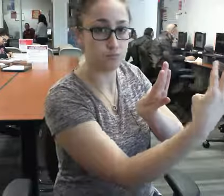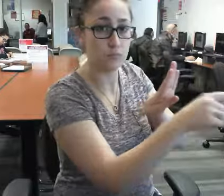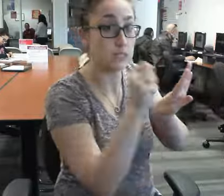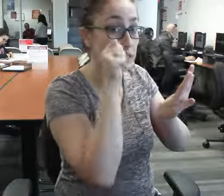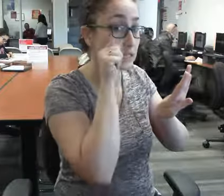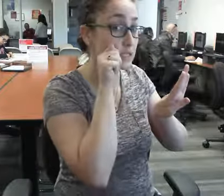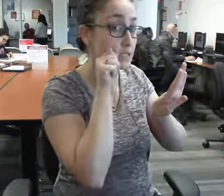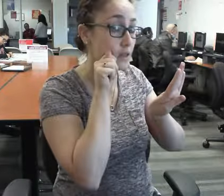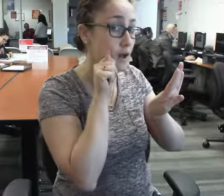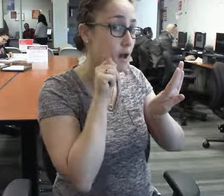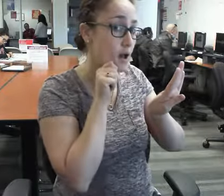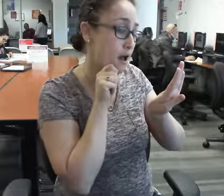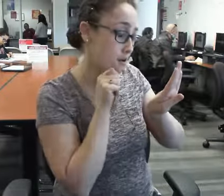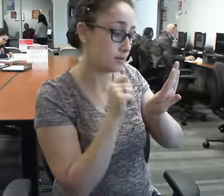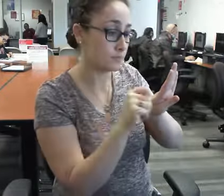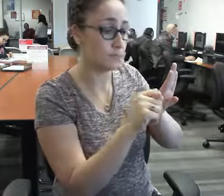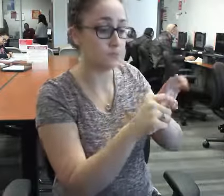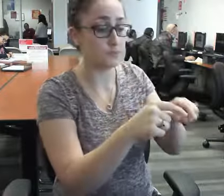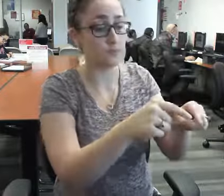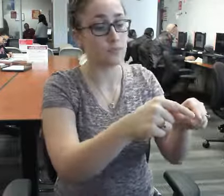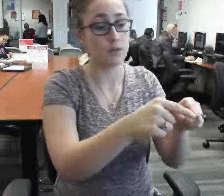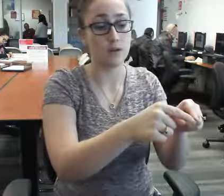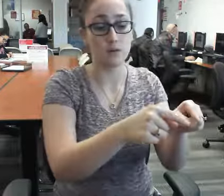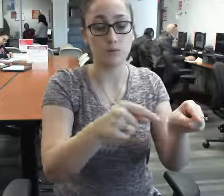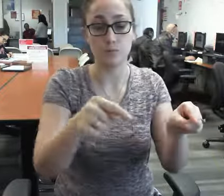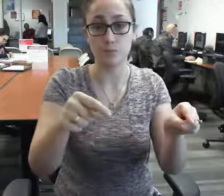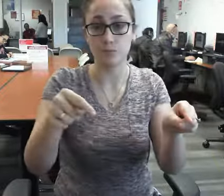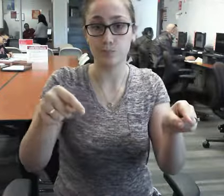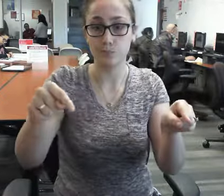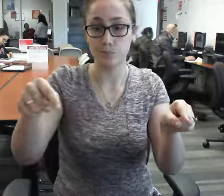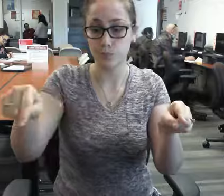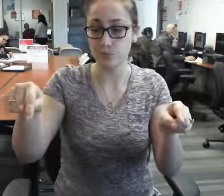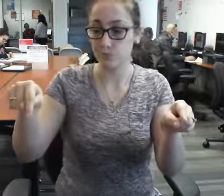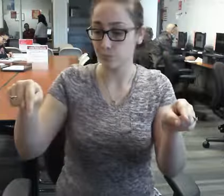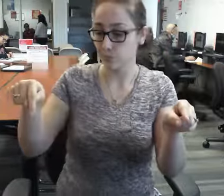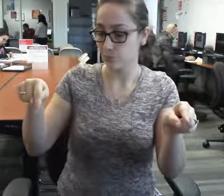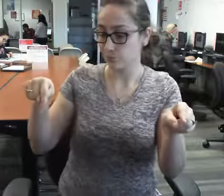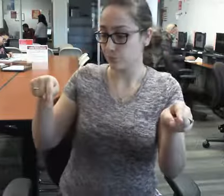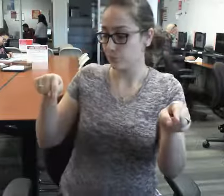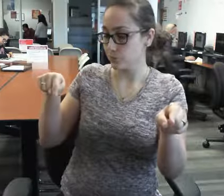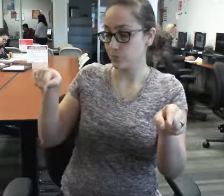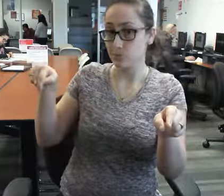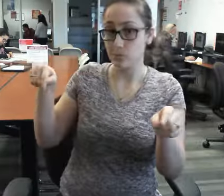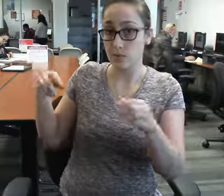I didn't make you talk a No, that's not good. No, that's not good. Yeah. Yeah.